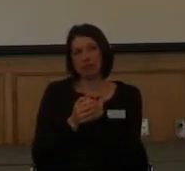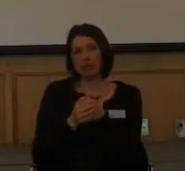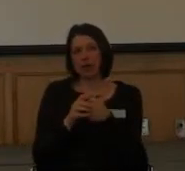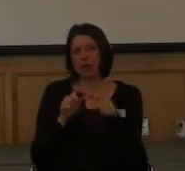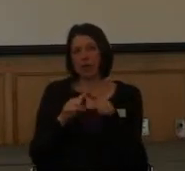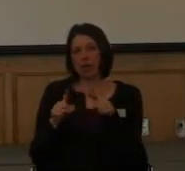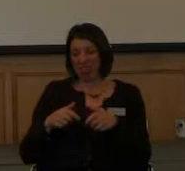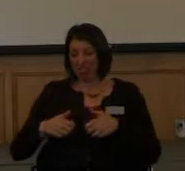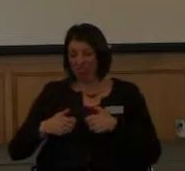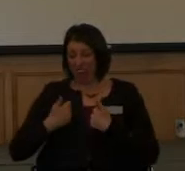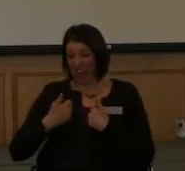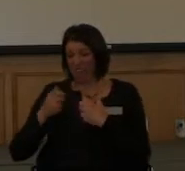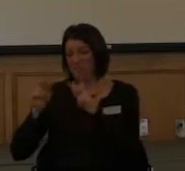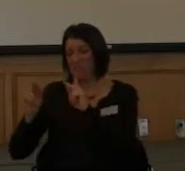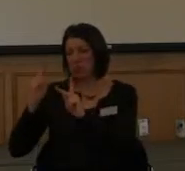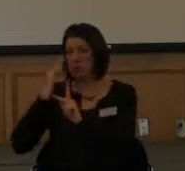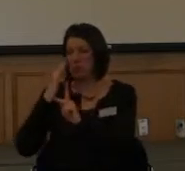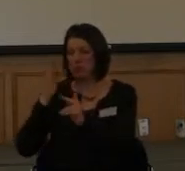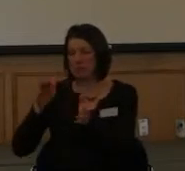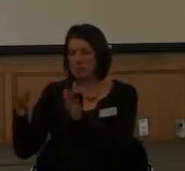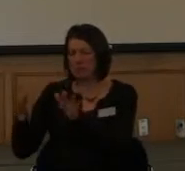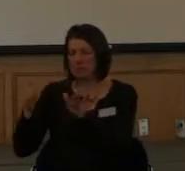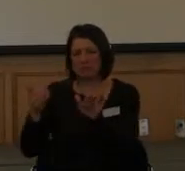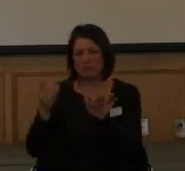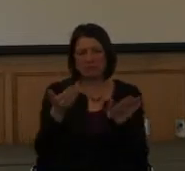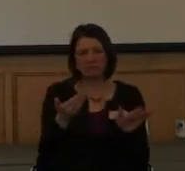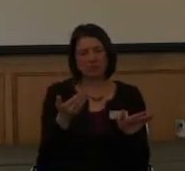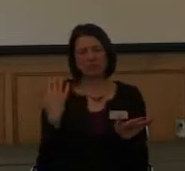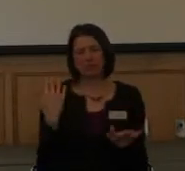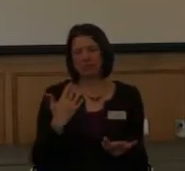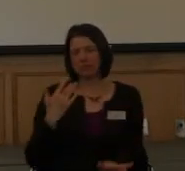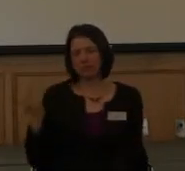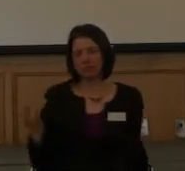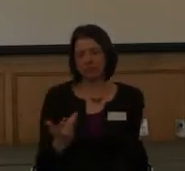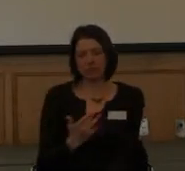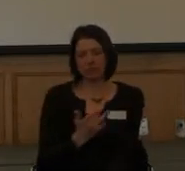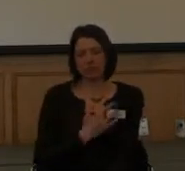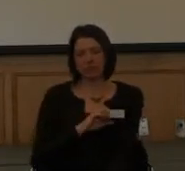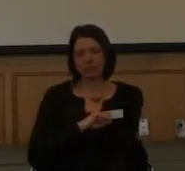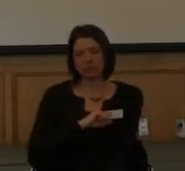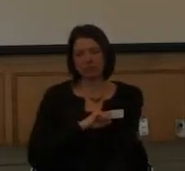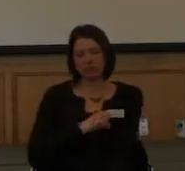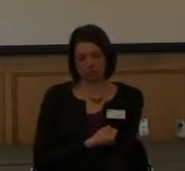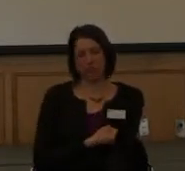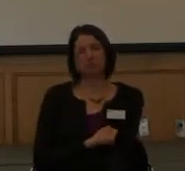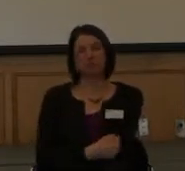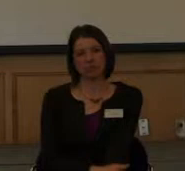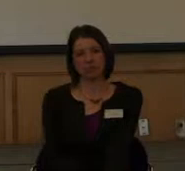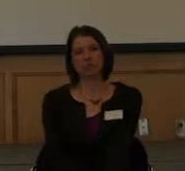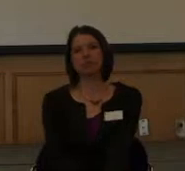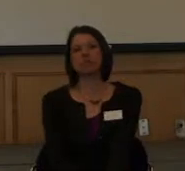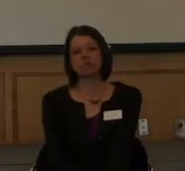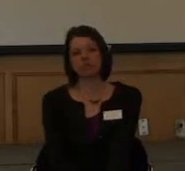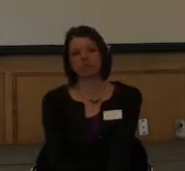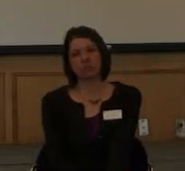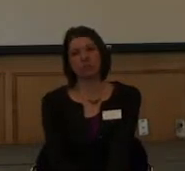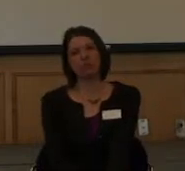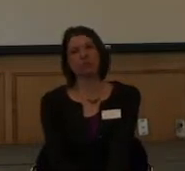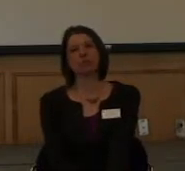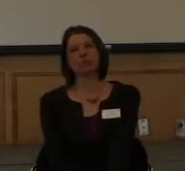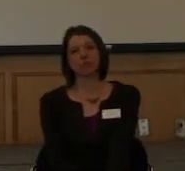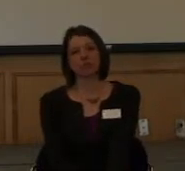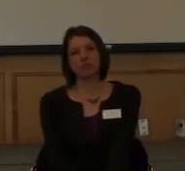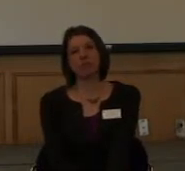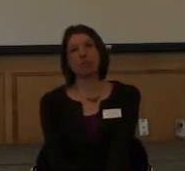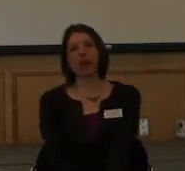loss of life and the way it was affected, it just, it was a really, really hard thing. And I was actually home